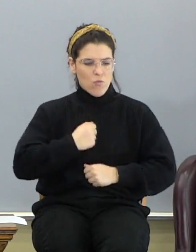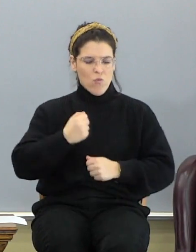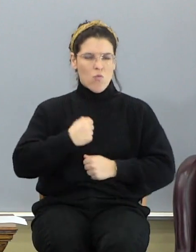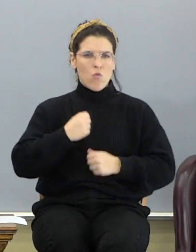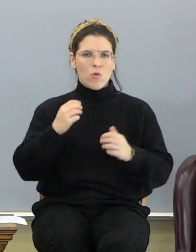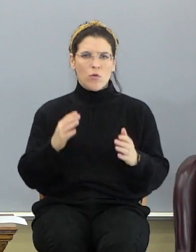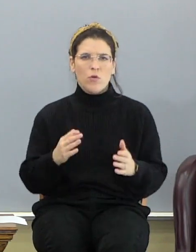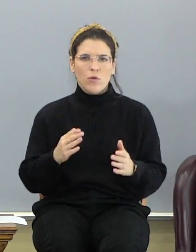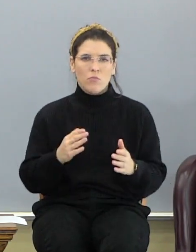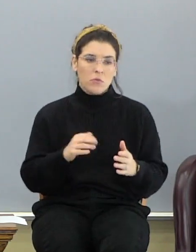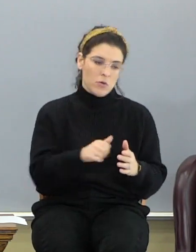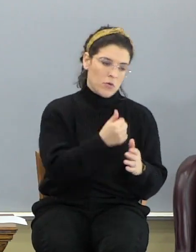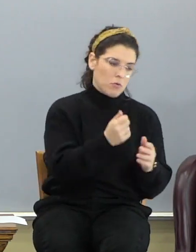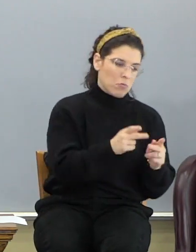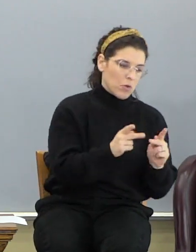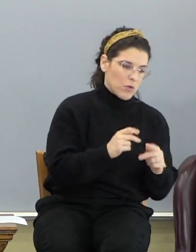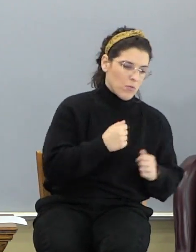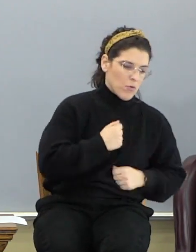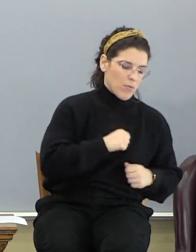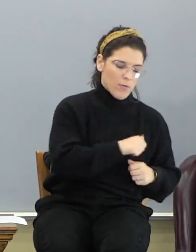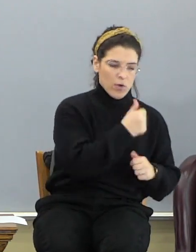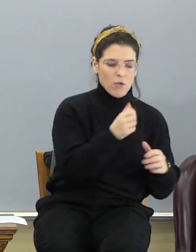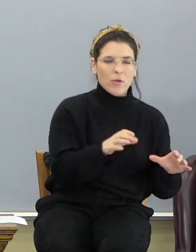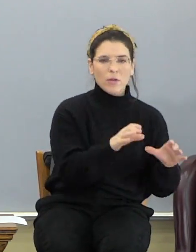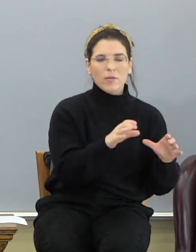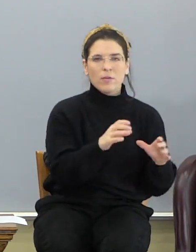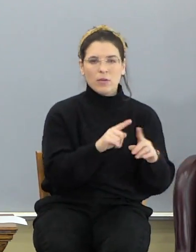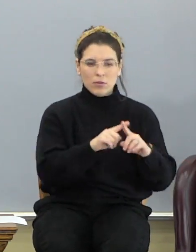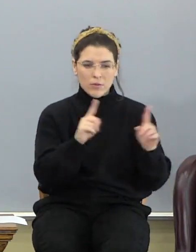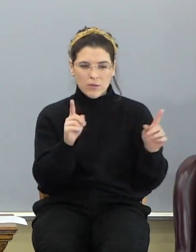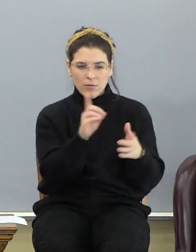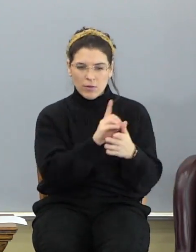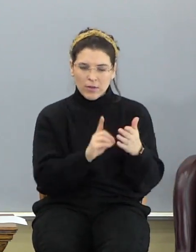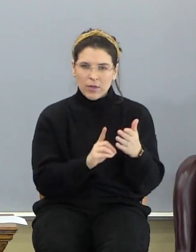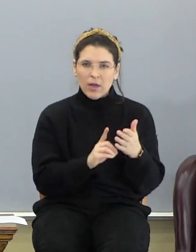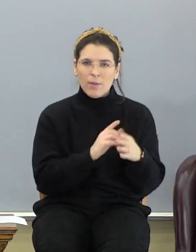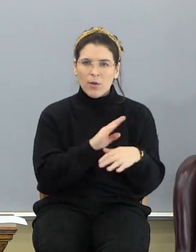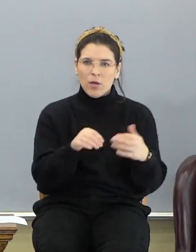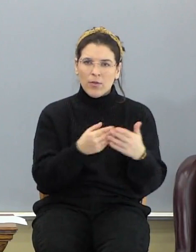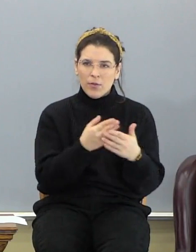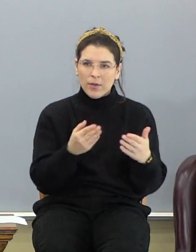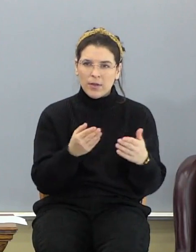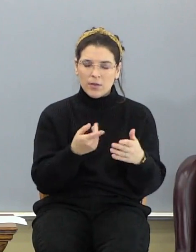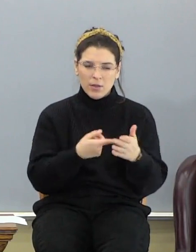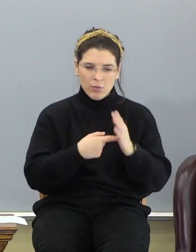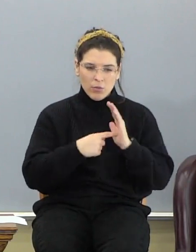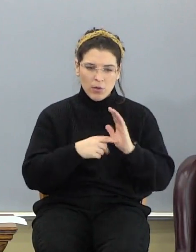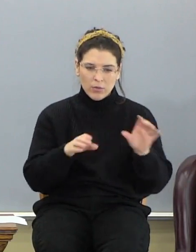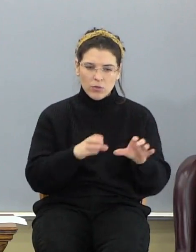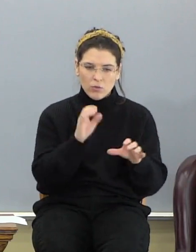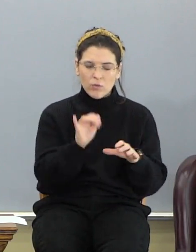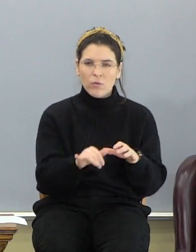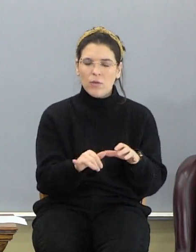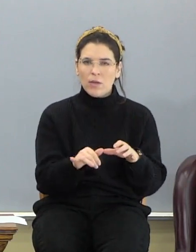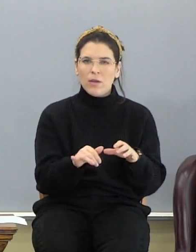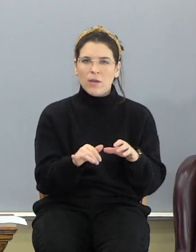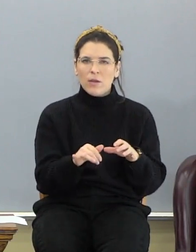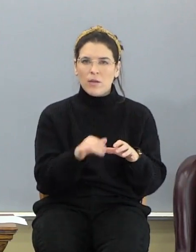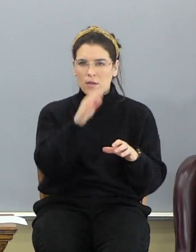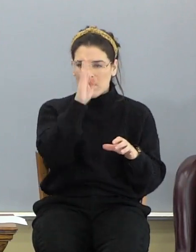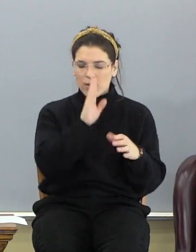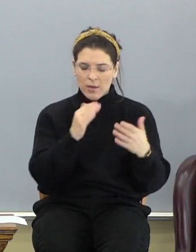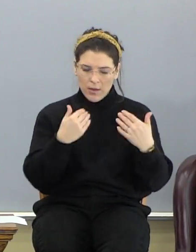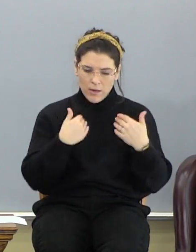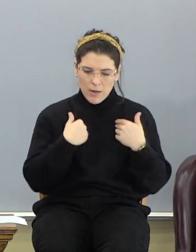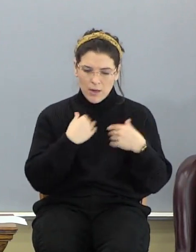In another place, appropriate for other activities. So they have different designs. And all the things that it takes to do that, God